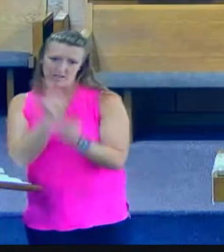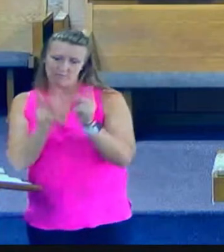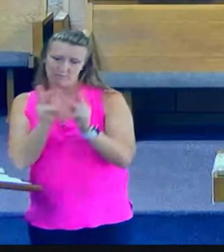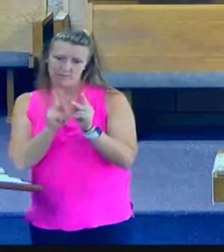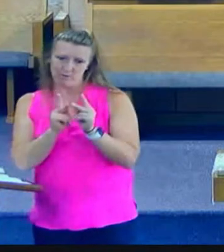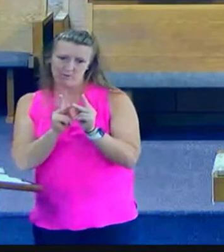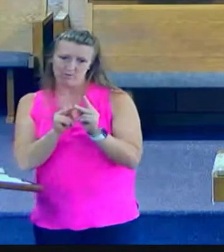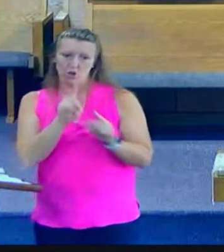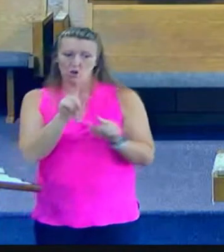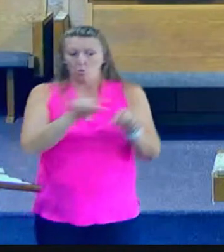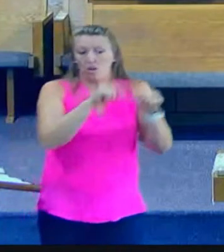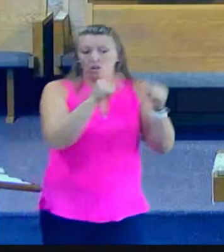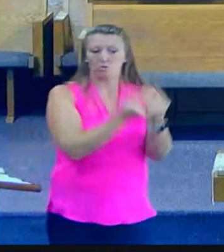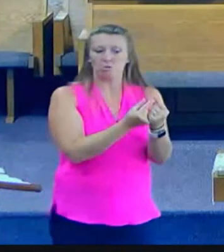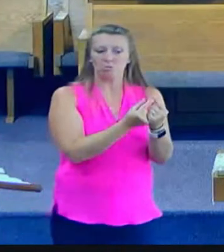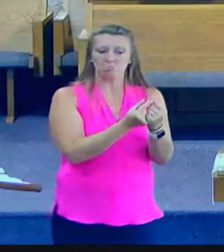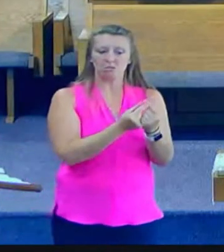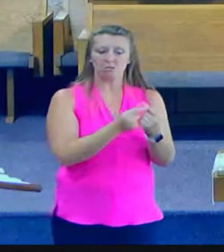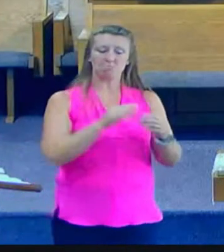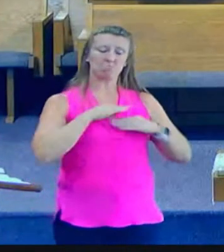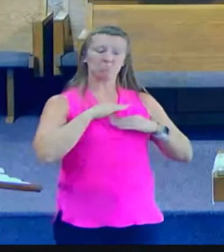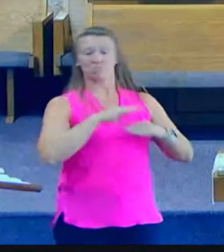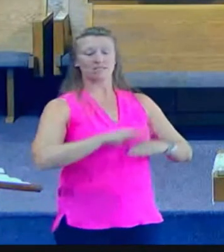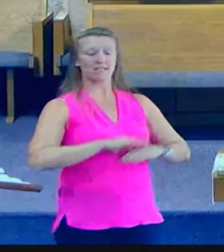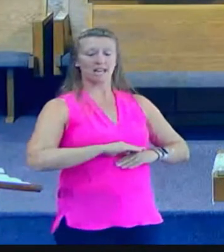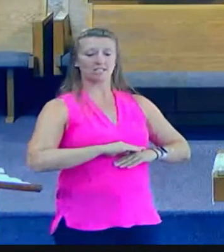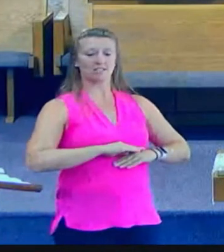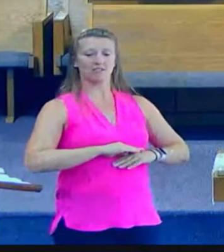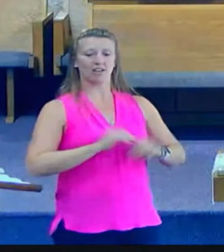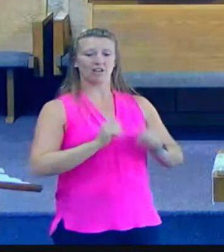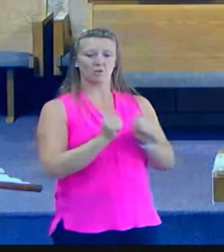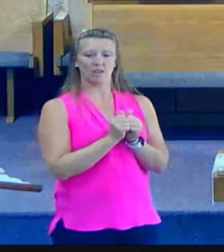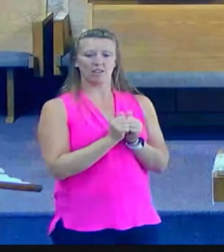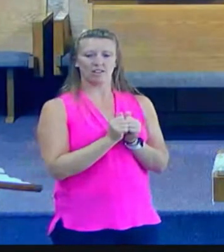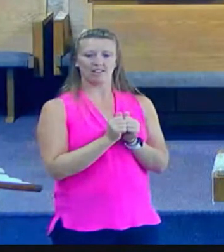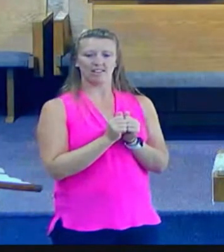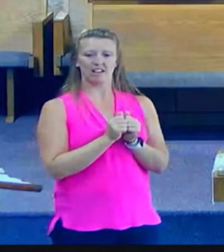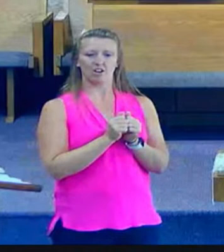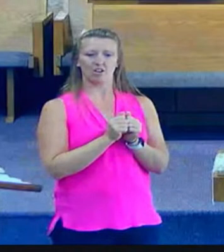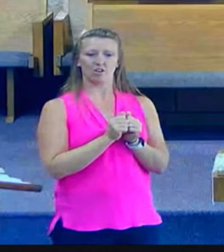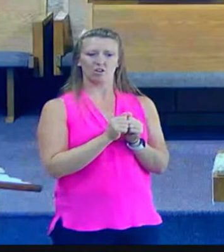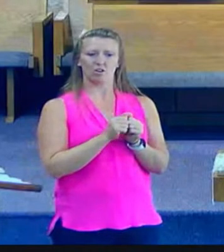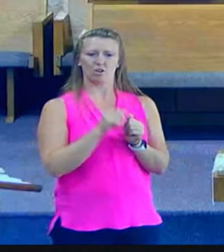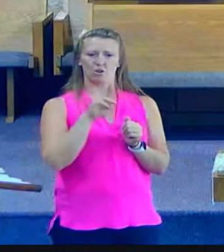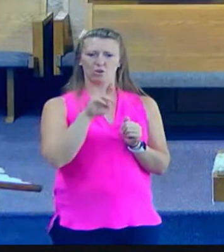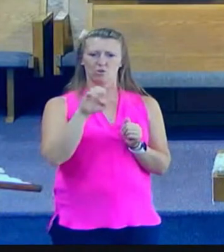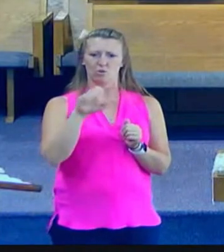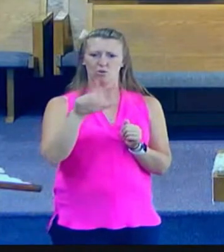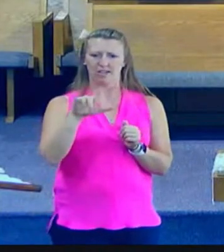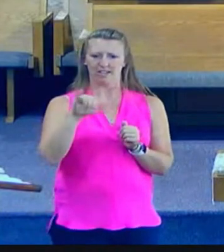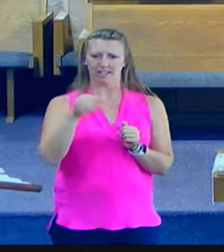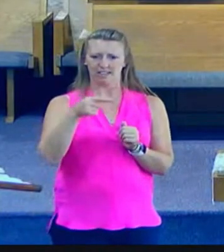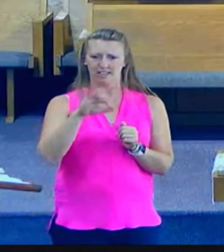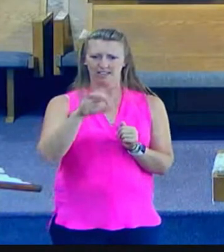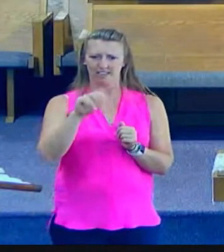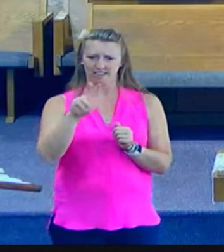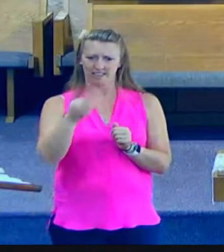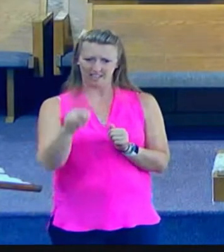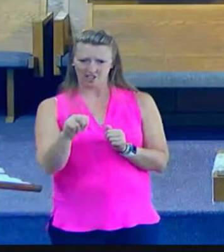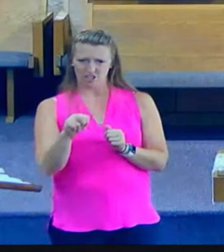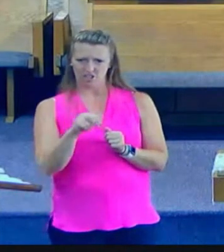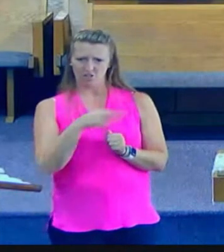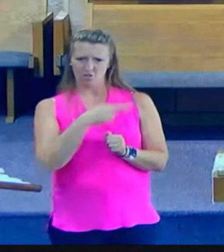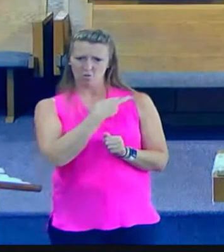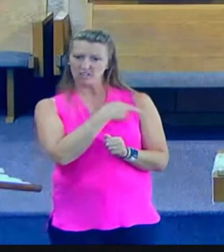they have it all worked out in their mind and in their daily practice they feel no need for change or any alterations in their